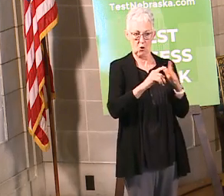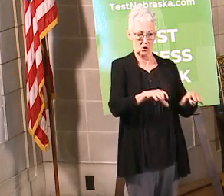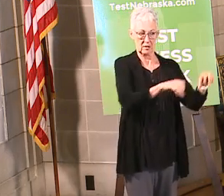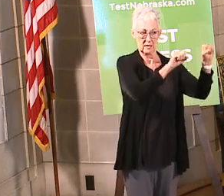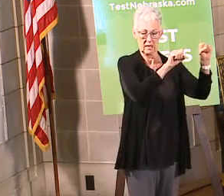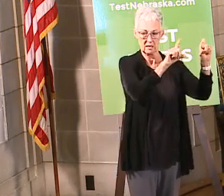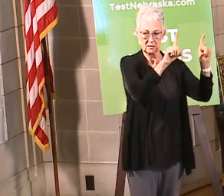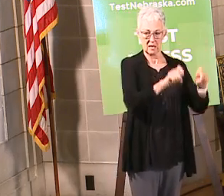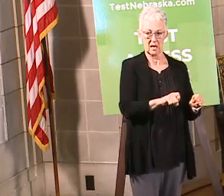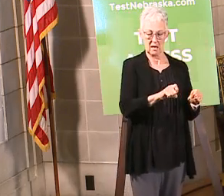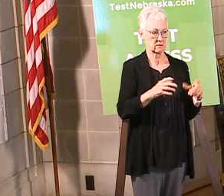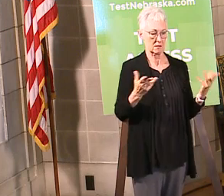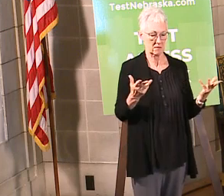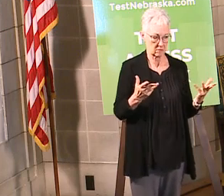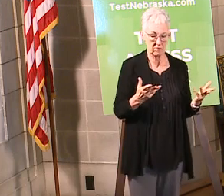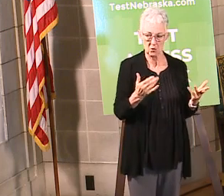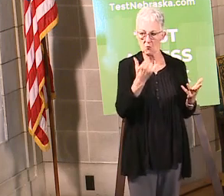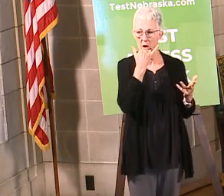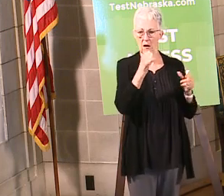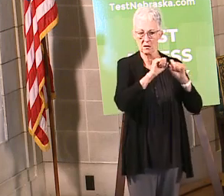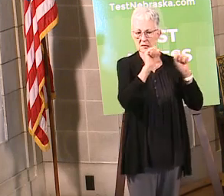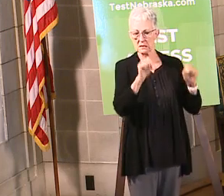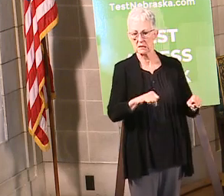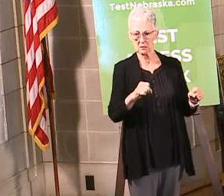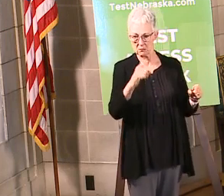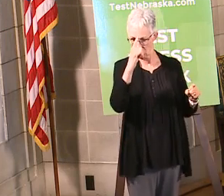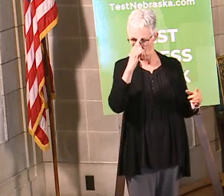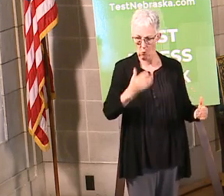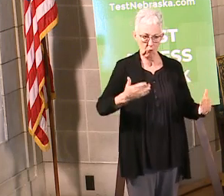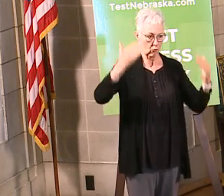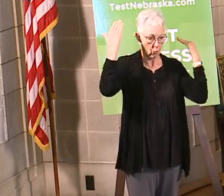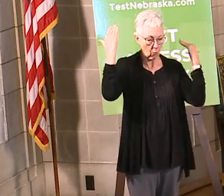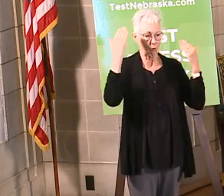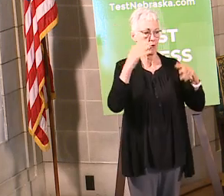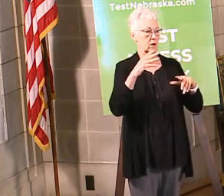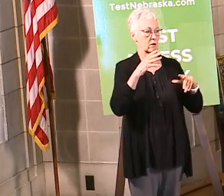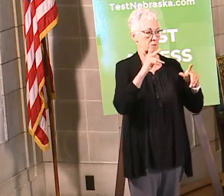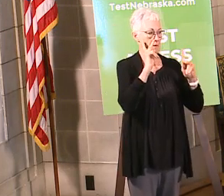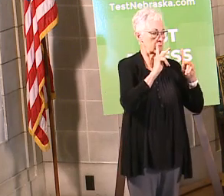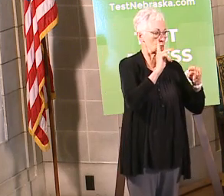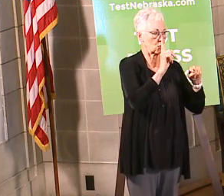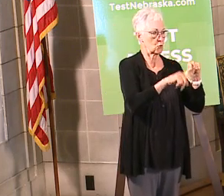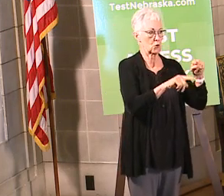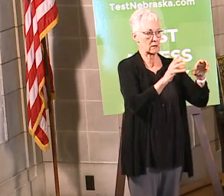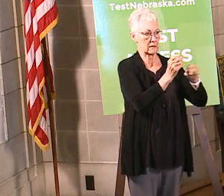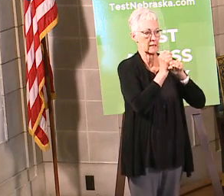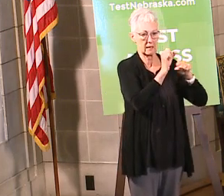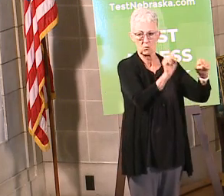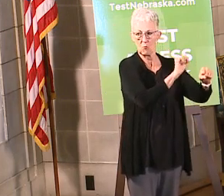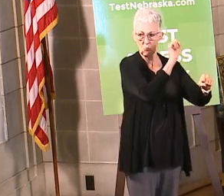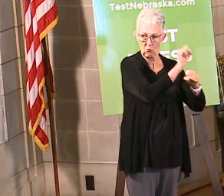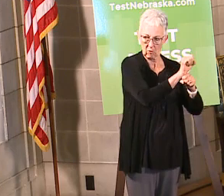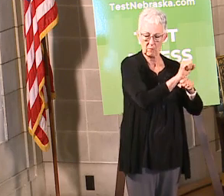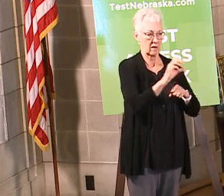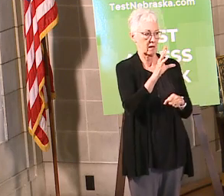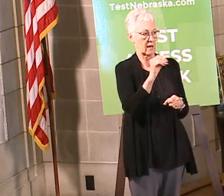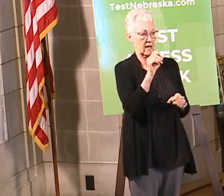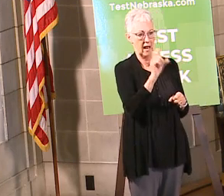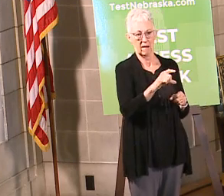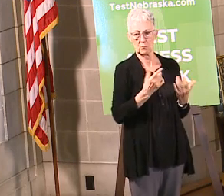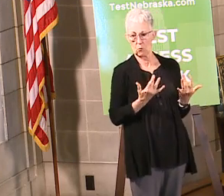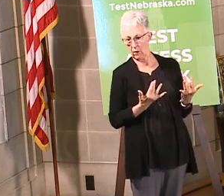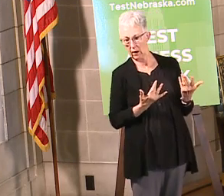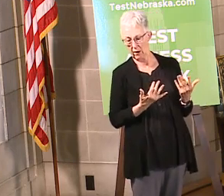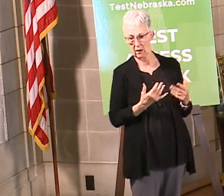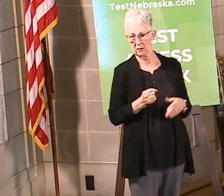and so just continue to check back with the site to be able to get those time slots scheduled. again, just a reminder, that's the only way